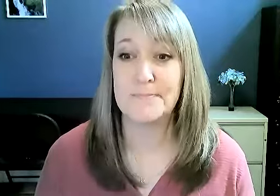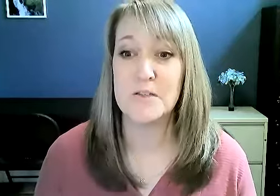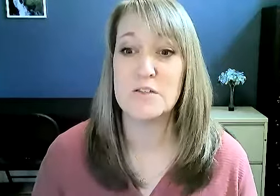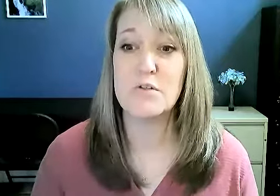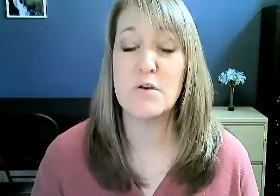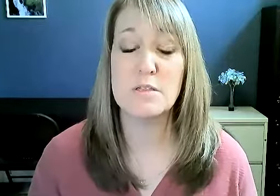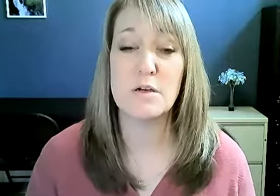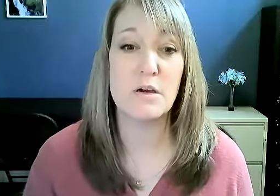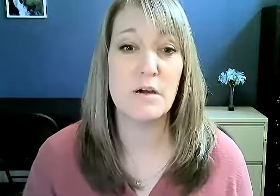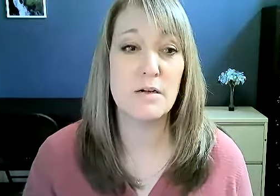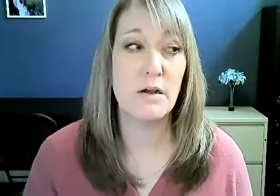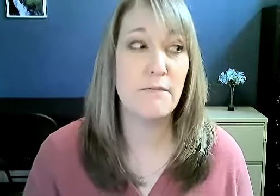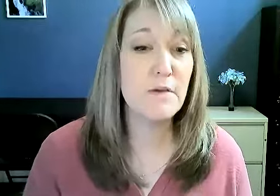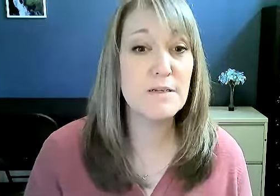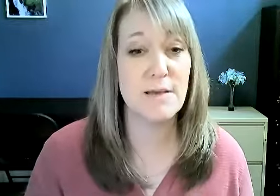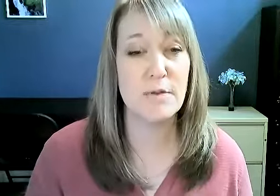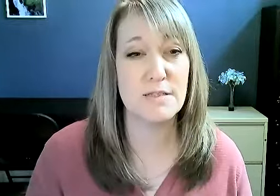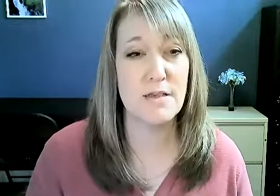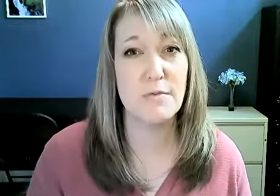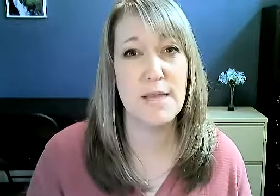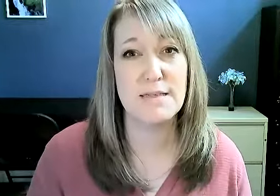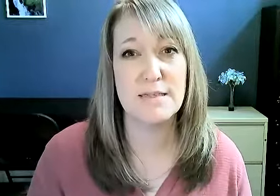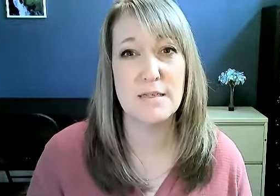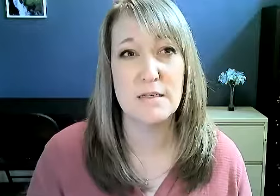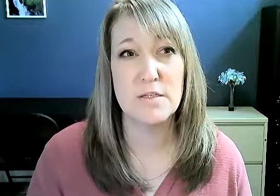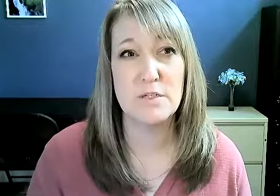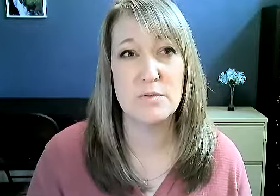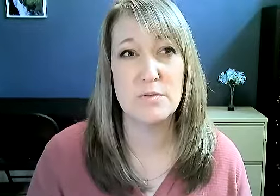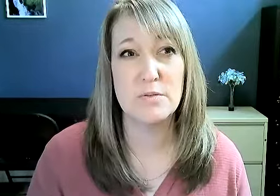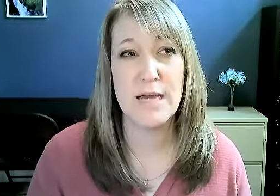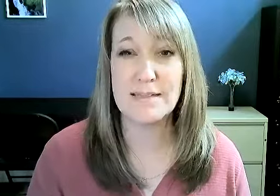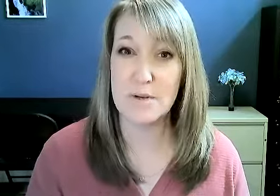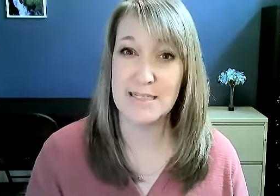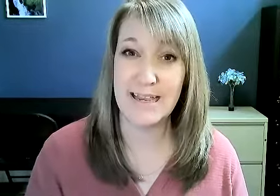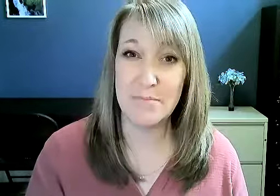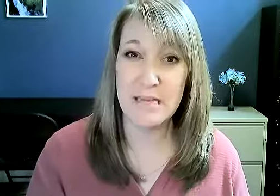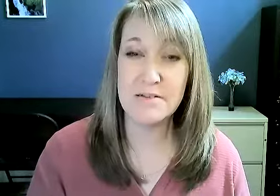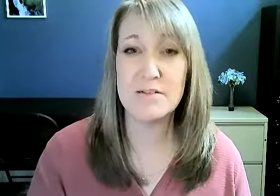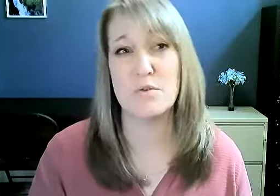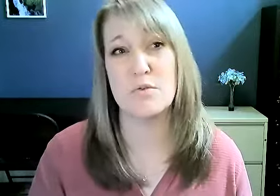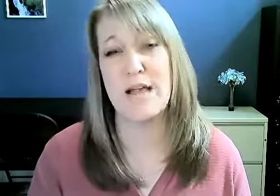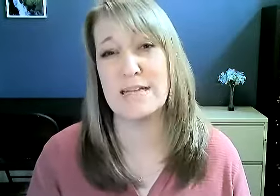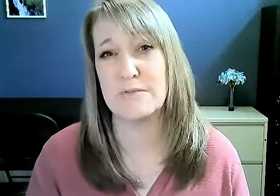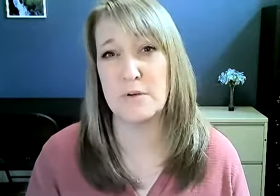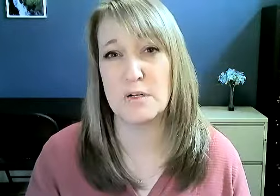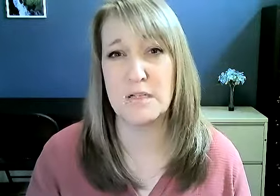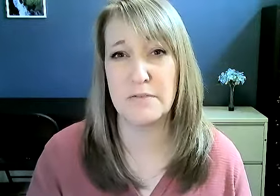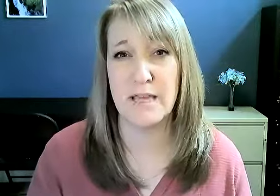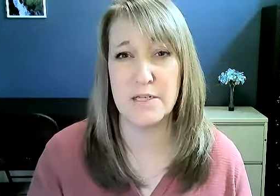So those are a few examples of ways to ask what a sign means or ask for clarification.